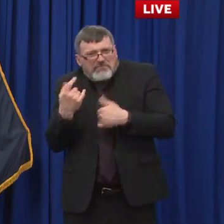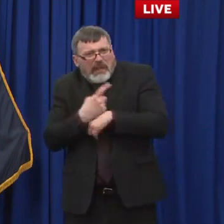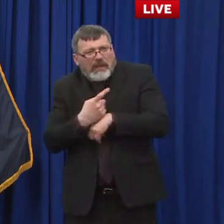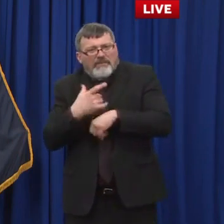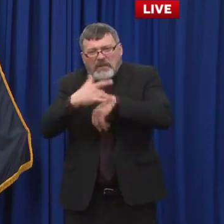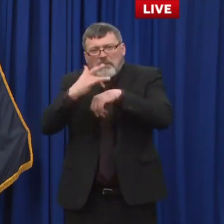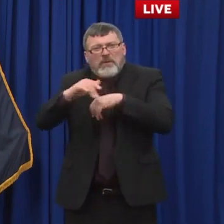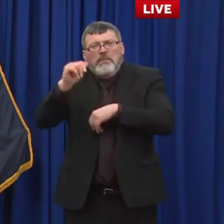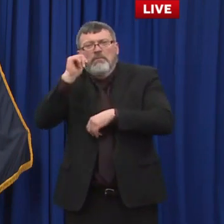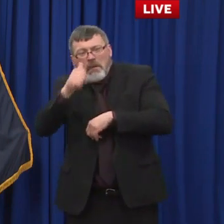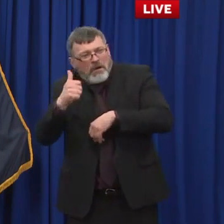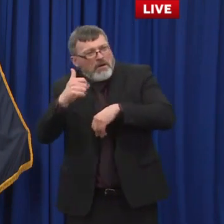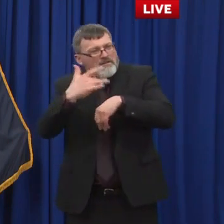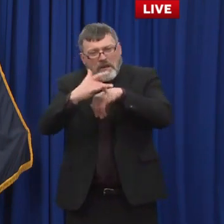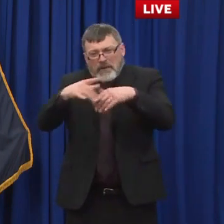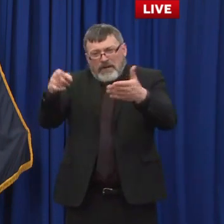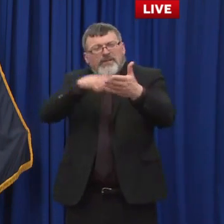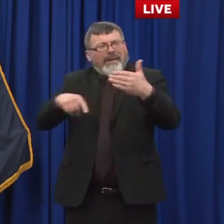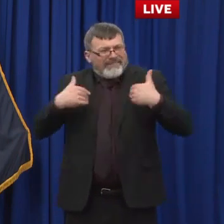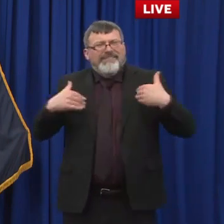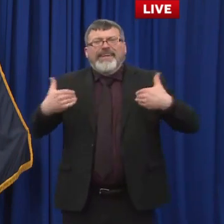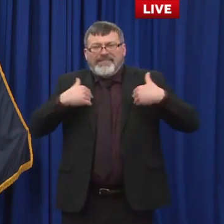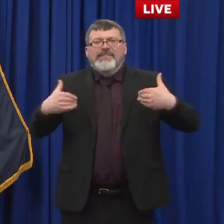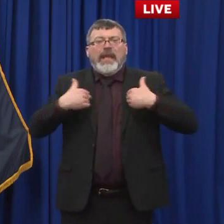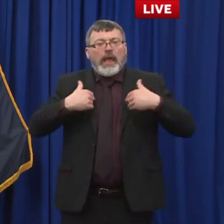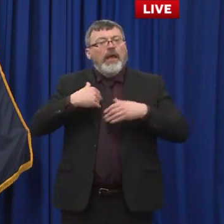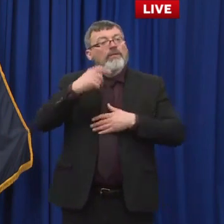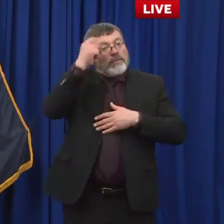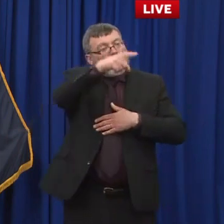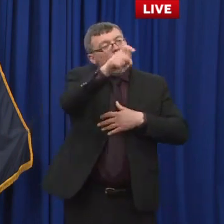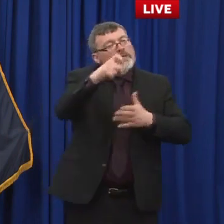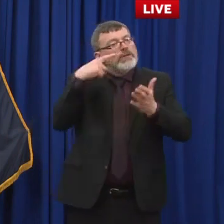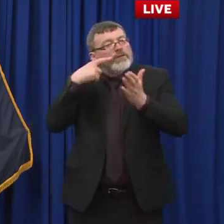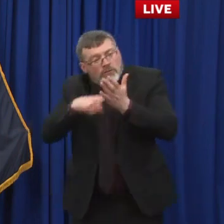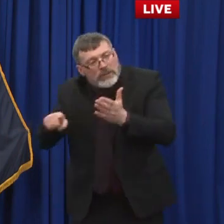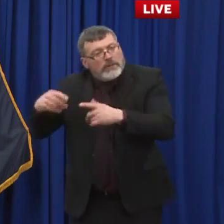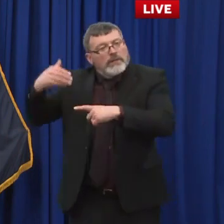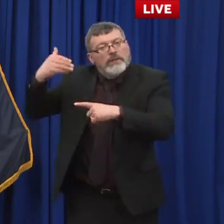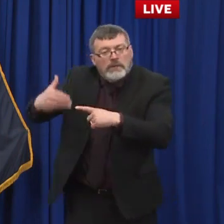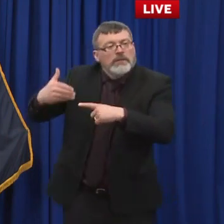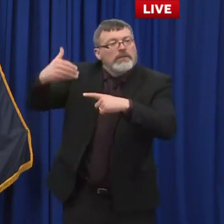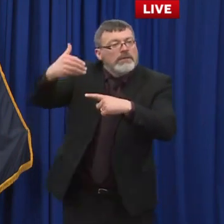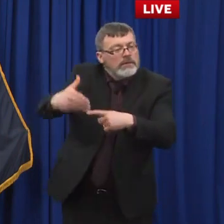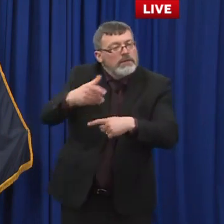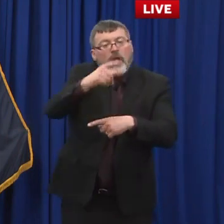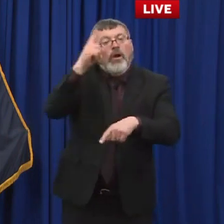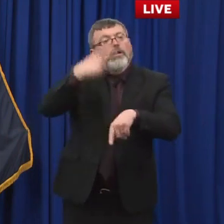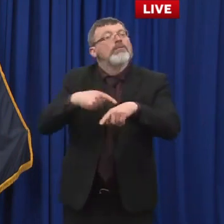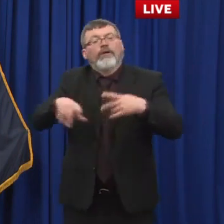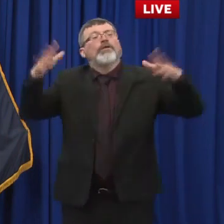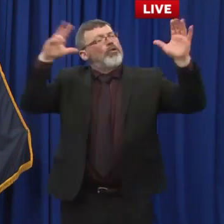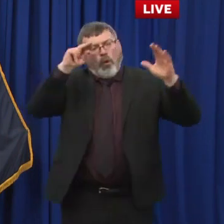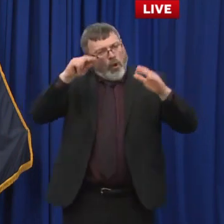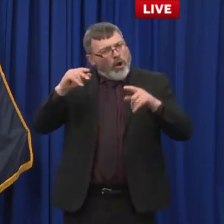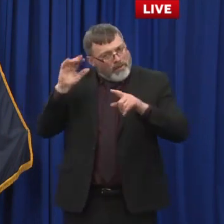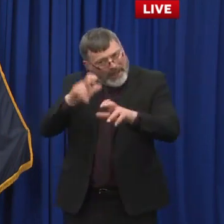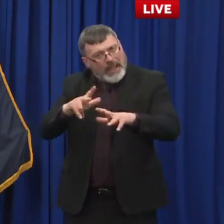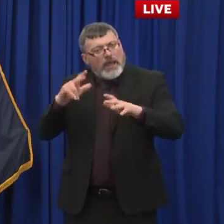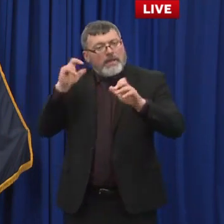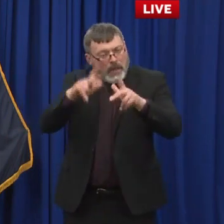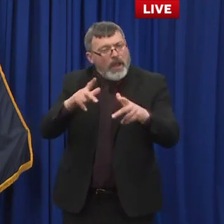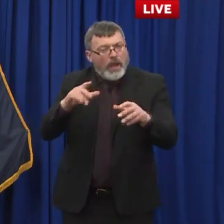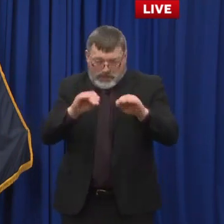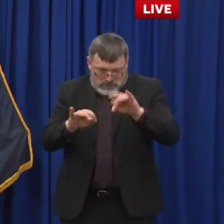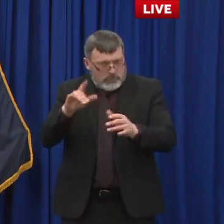and over 50,000 appointments available still in May. So lots of ability for folks to move up and get their vaccine a little sooner than originally